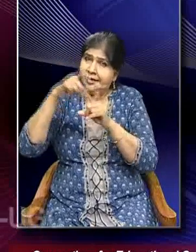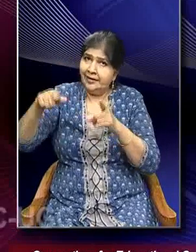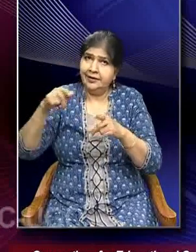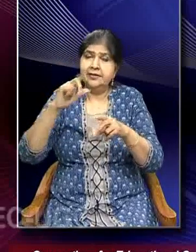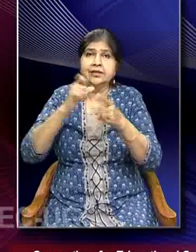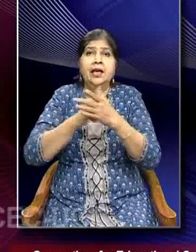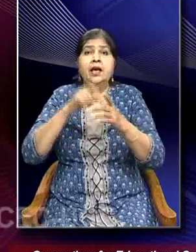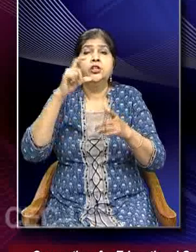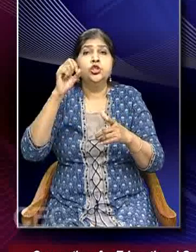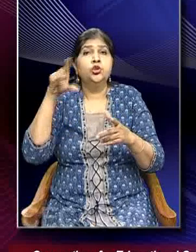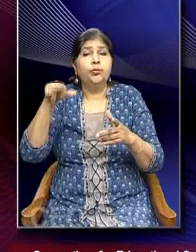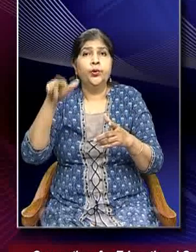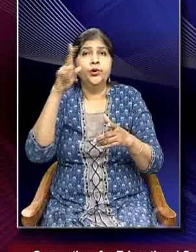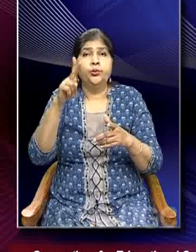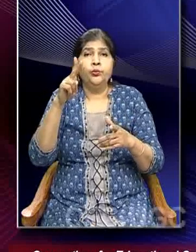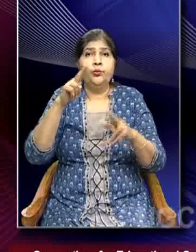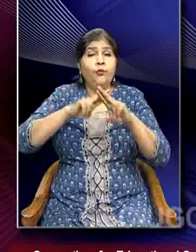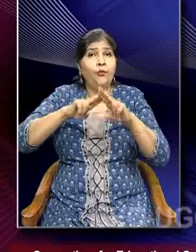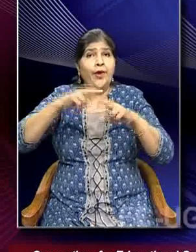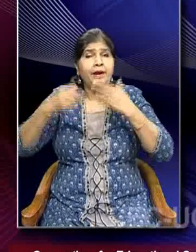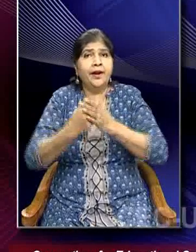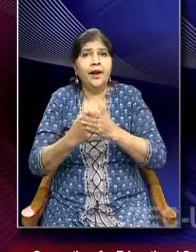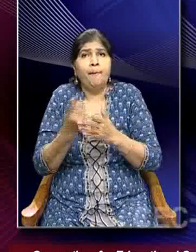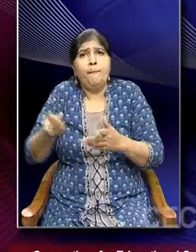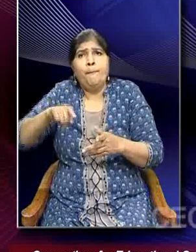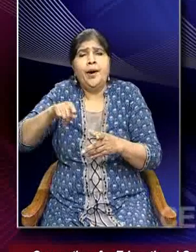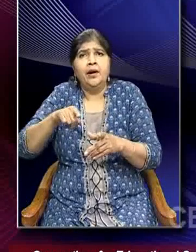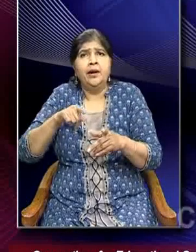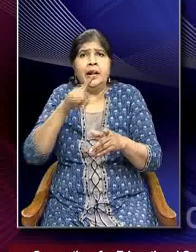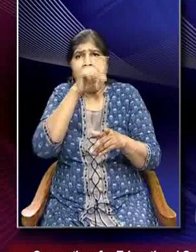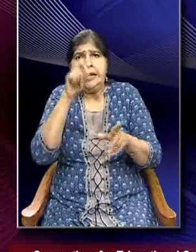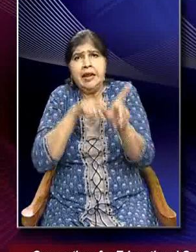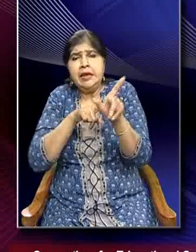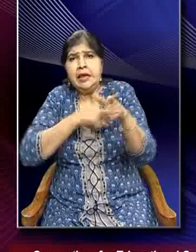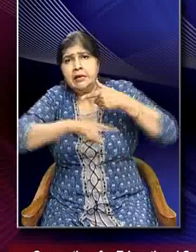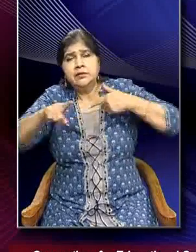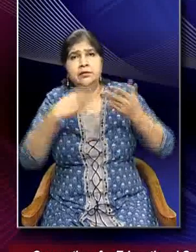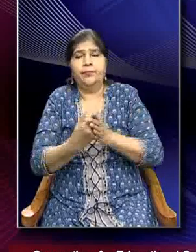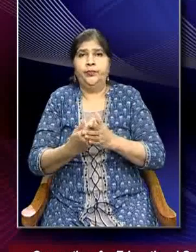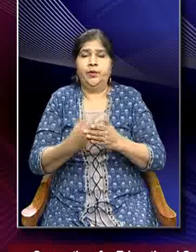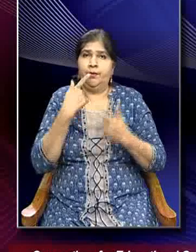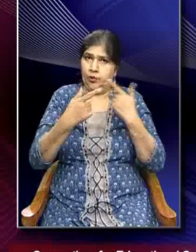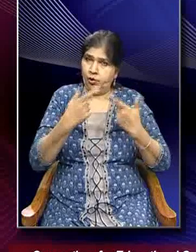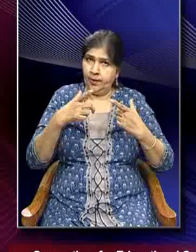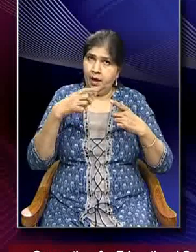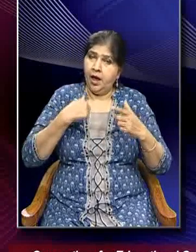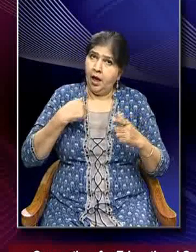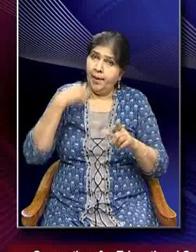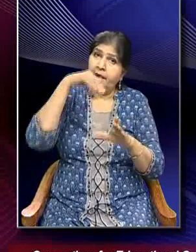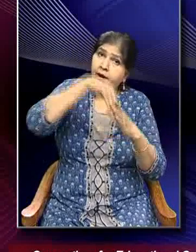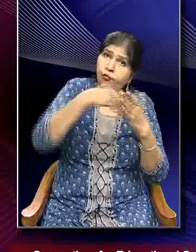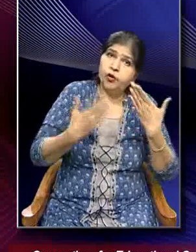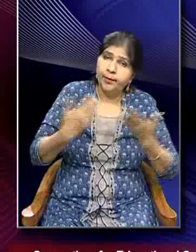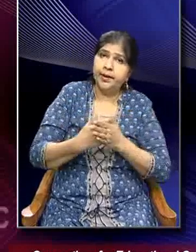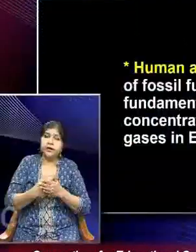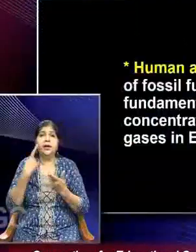per decade. Now, when we talk about human activities, an important aspect here is